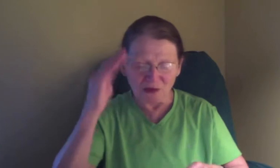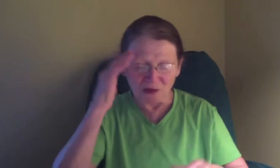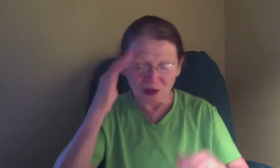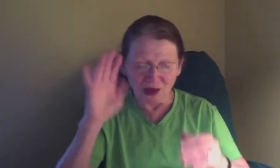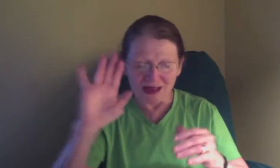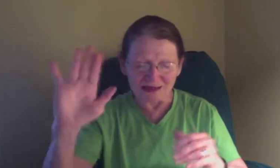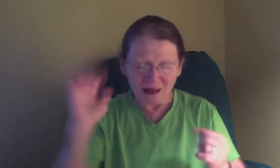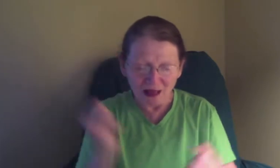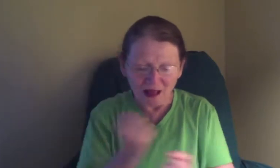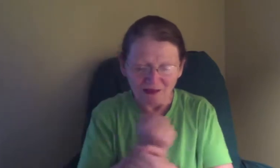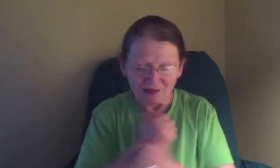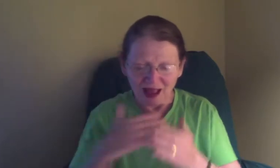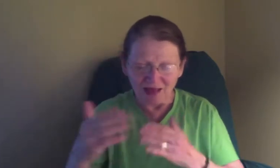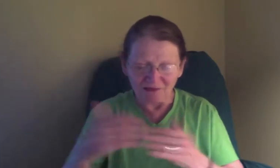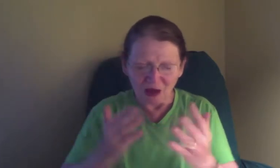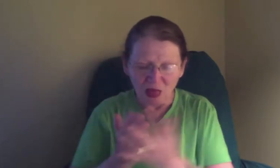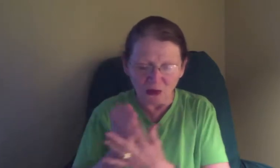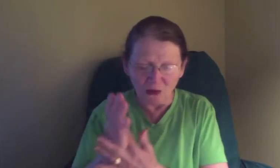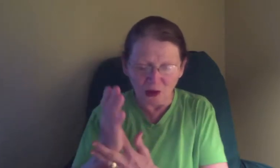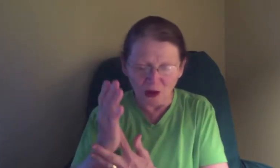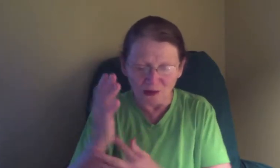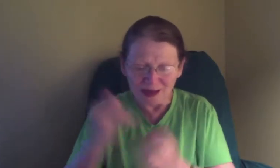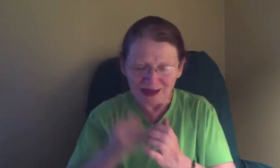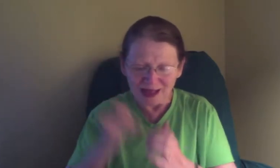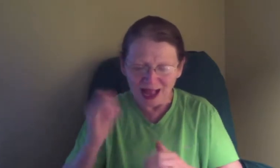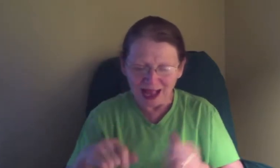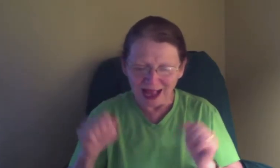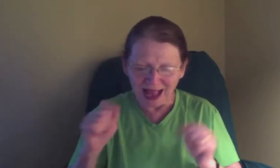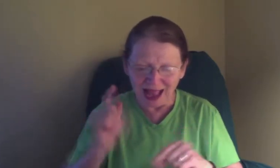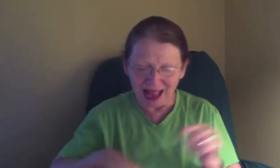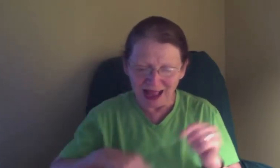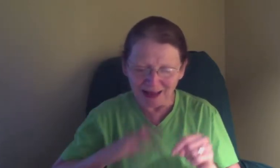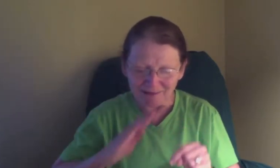know if